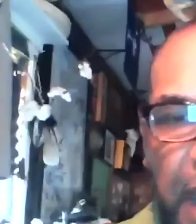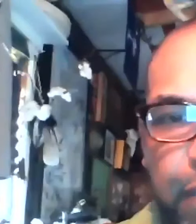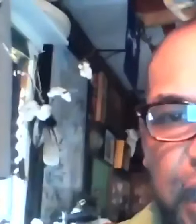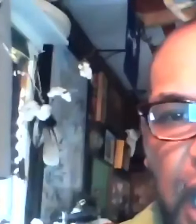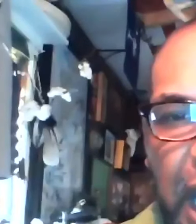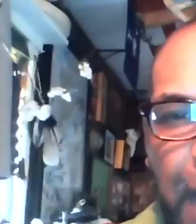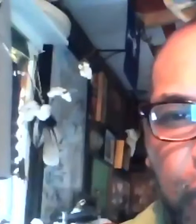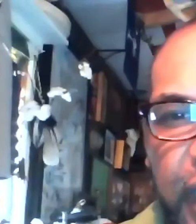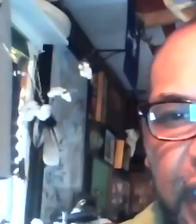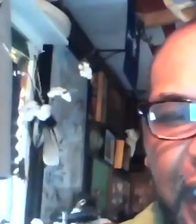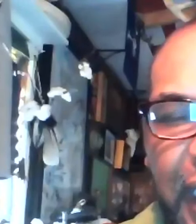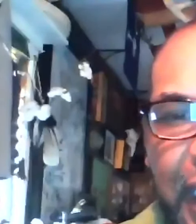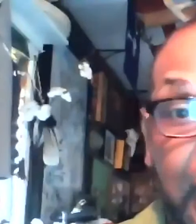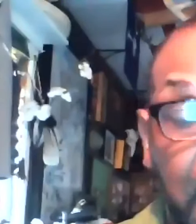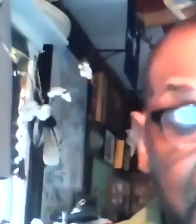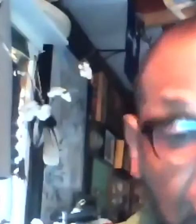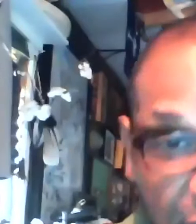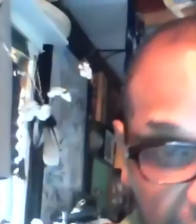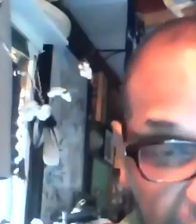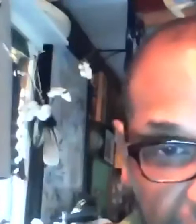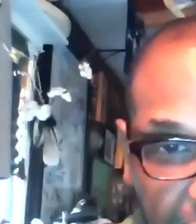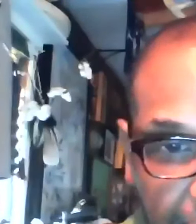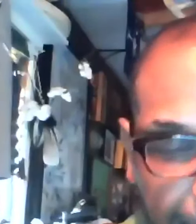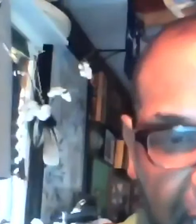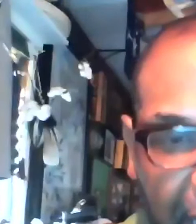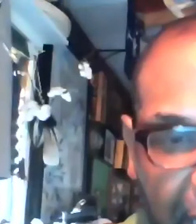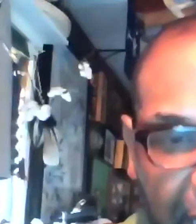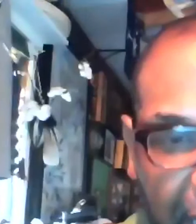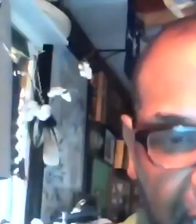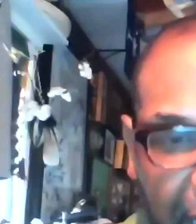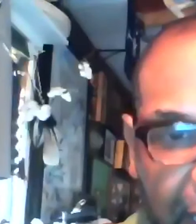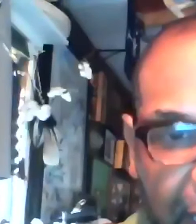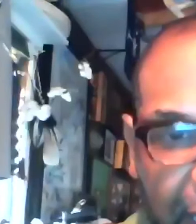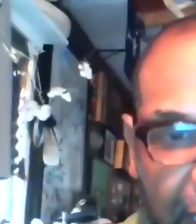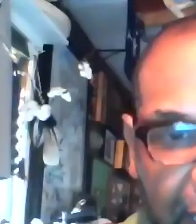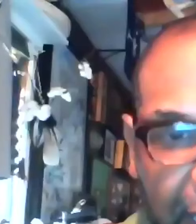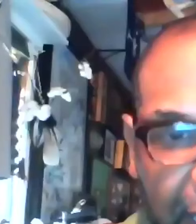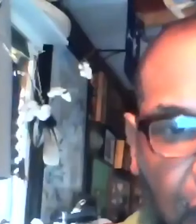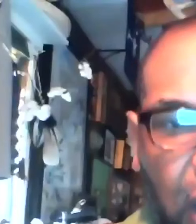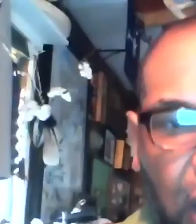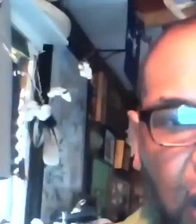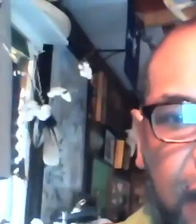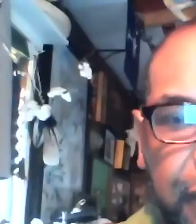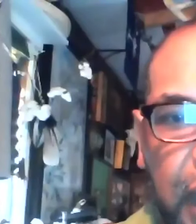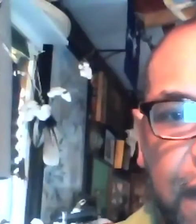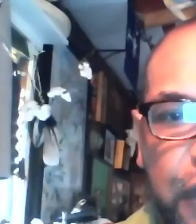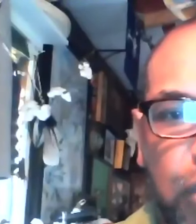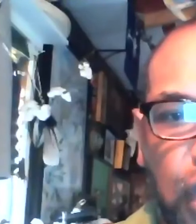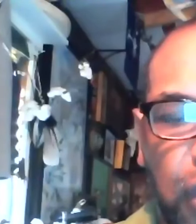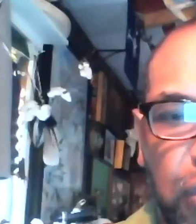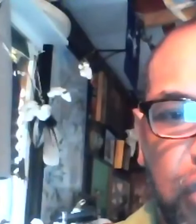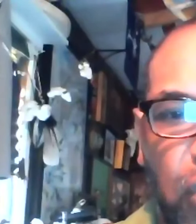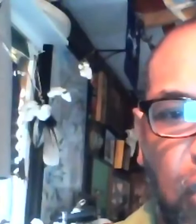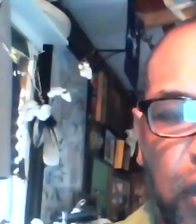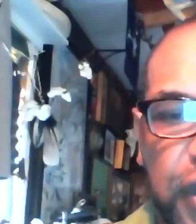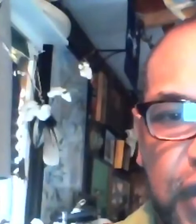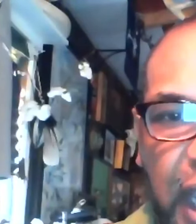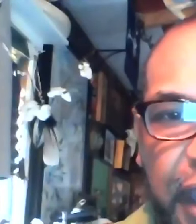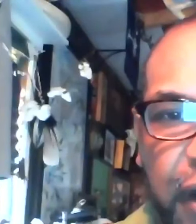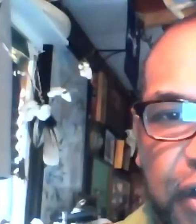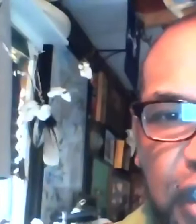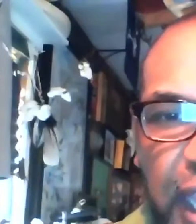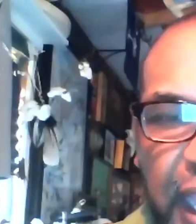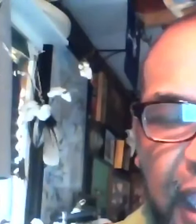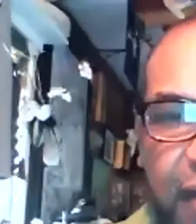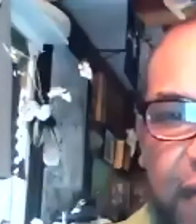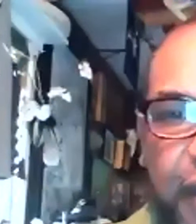you might be operating illegally by law if you chose